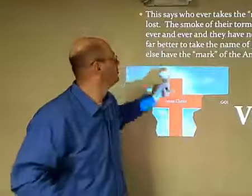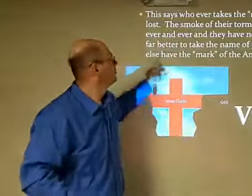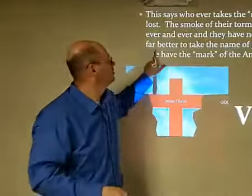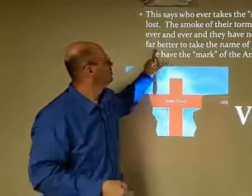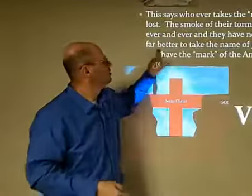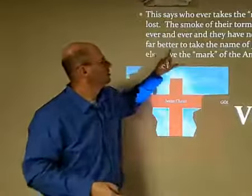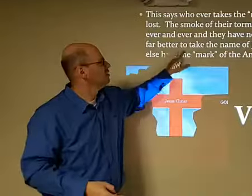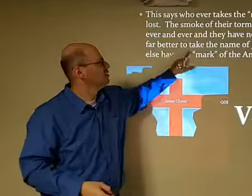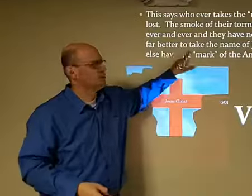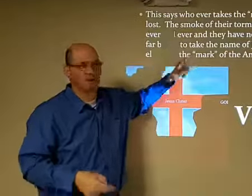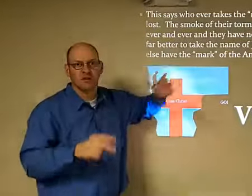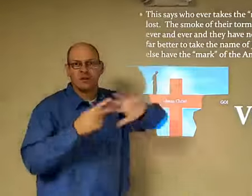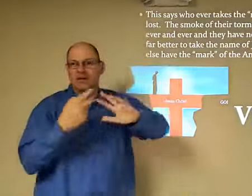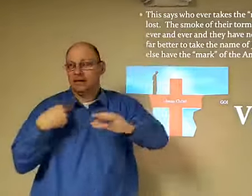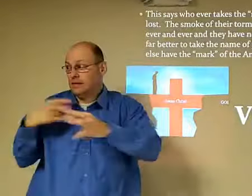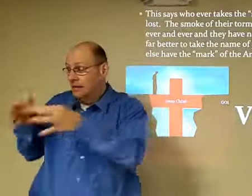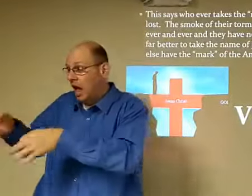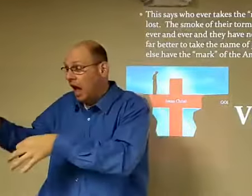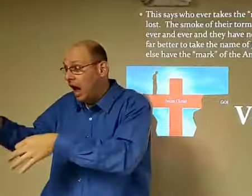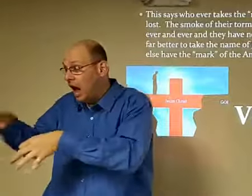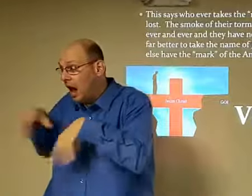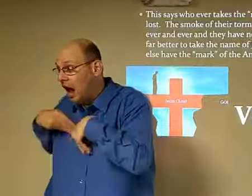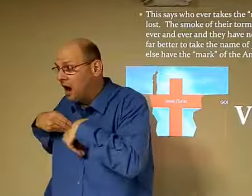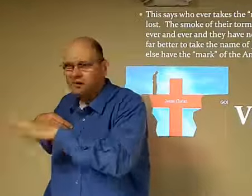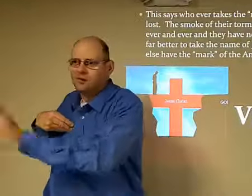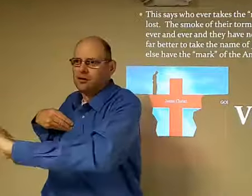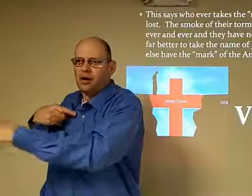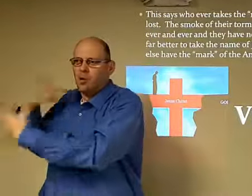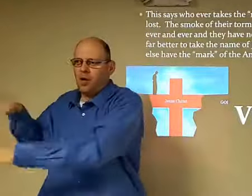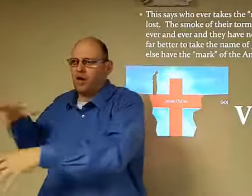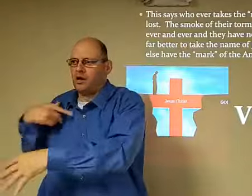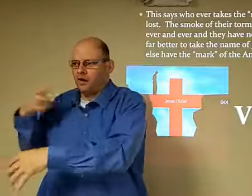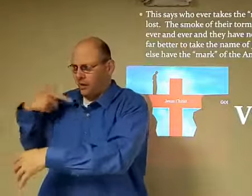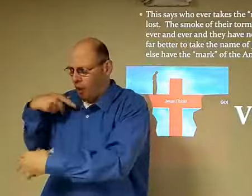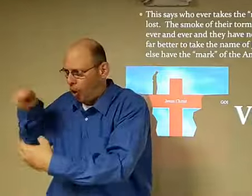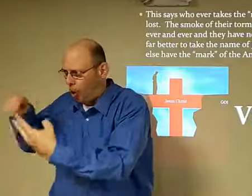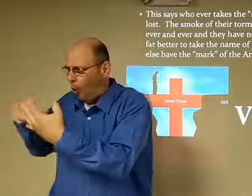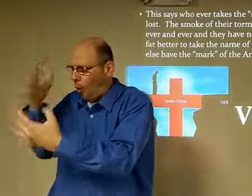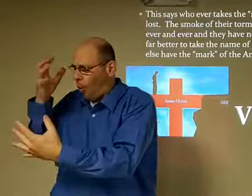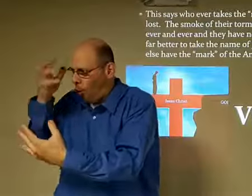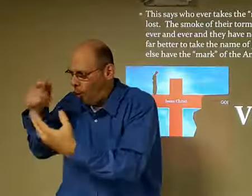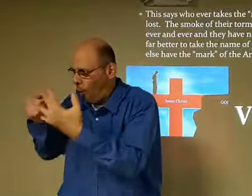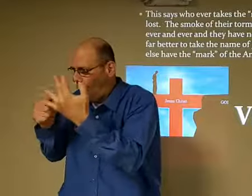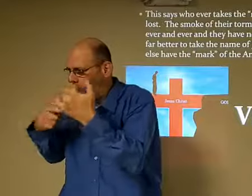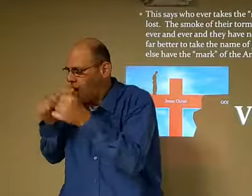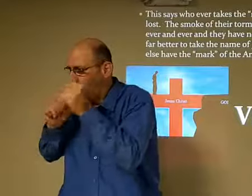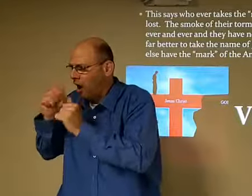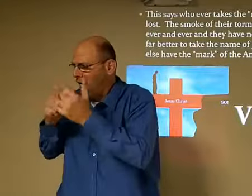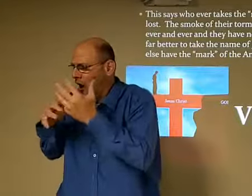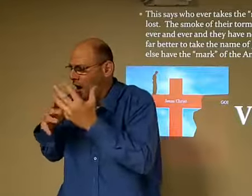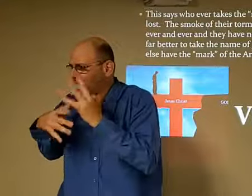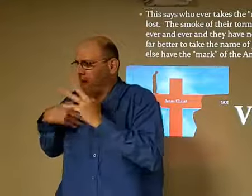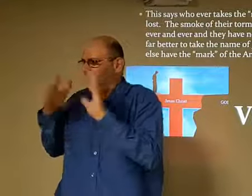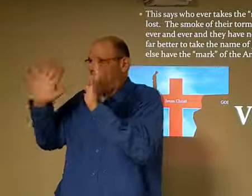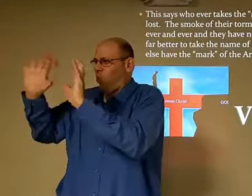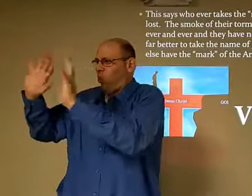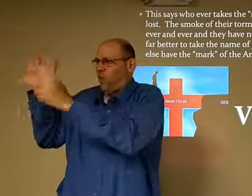Christ it's better to take the name of Jesus no I don't I don't want the Antichrist no no no all this this